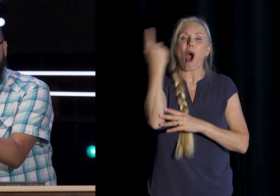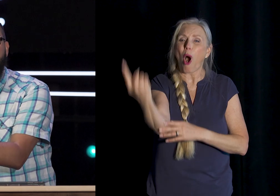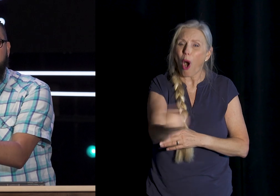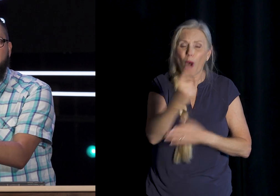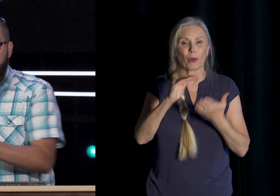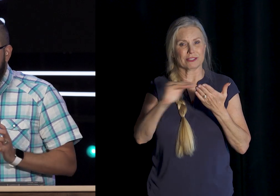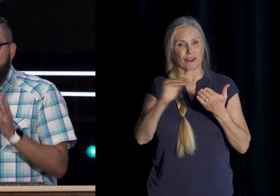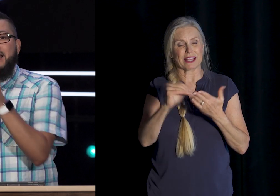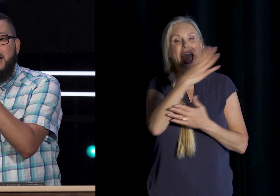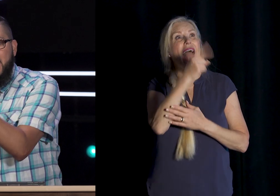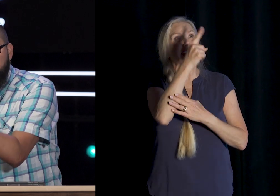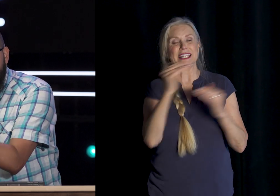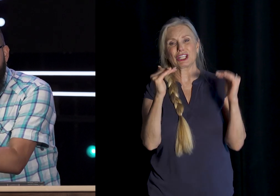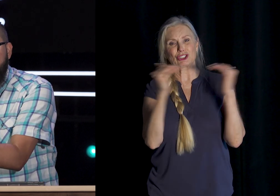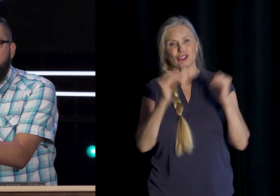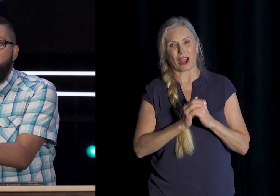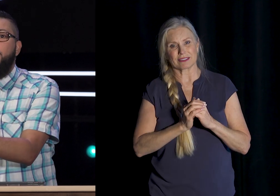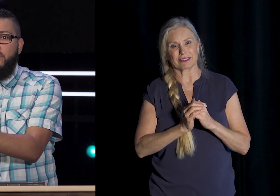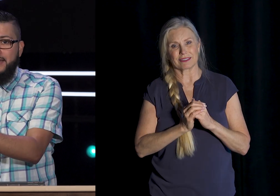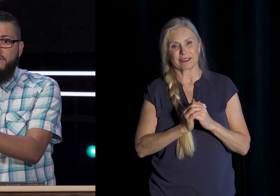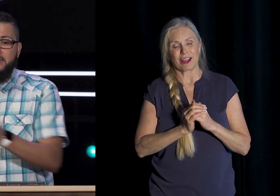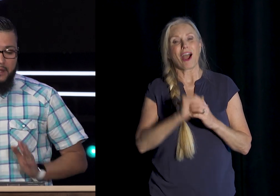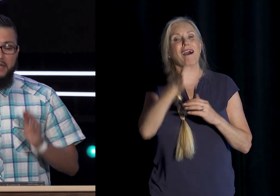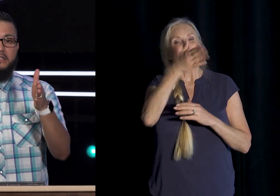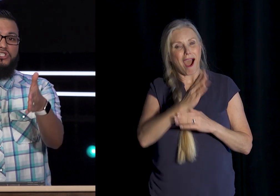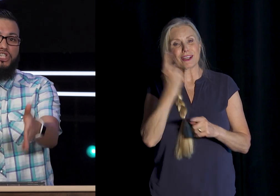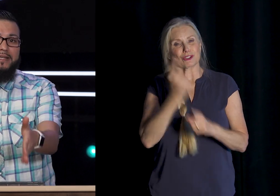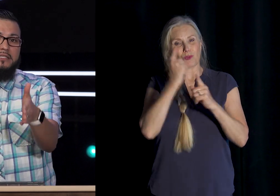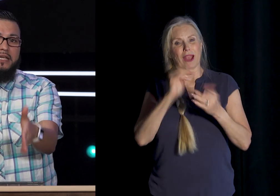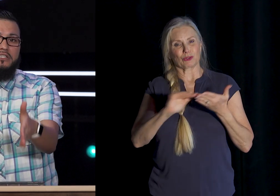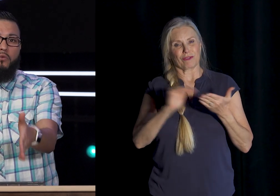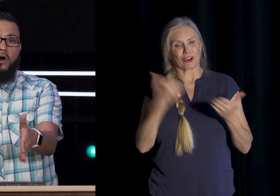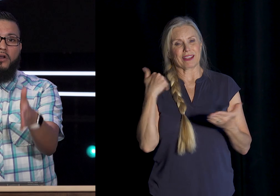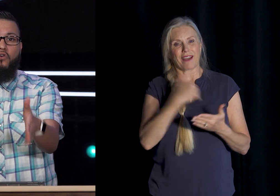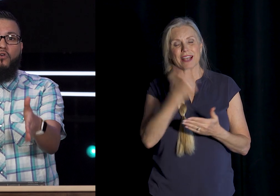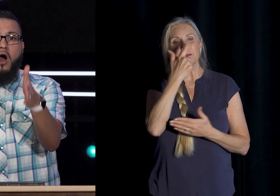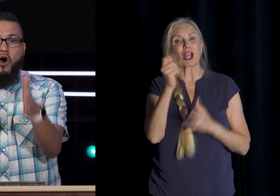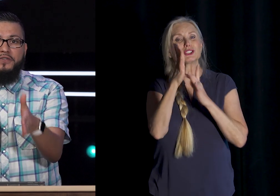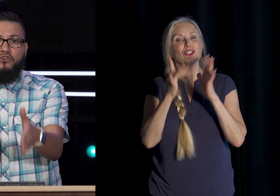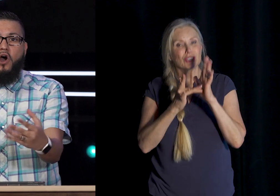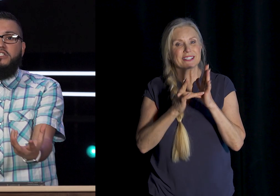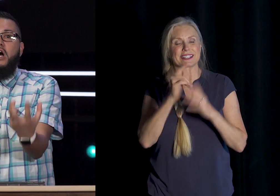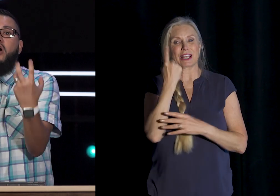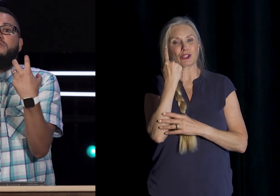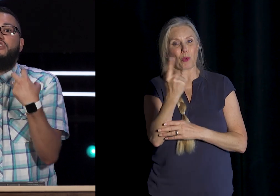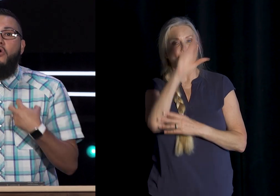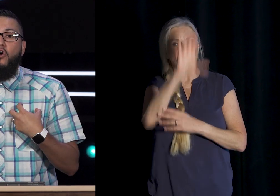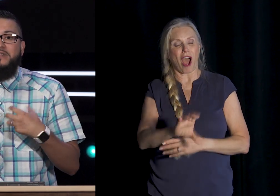just Meaning God is Right To forgive Us Because Jesus Is the One Who On the Cross Absorbed